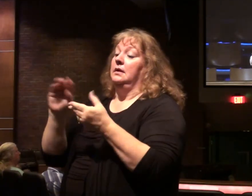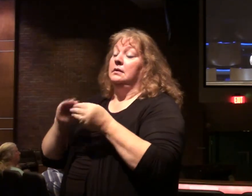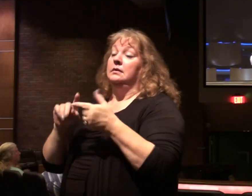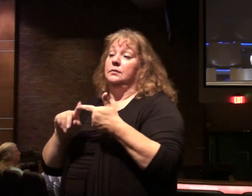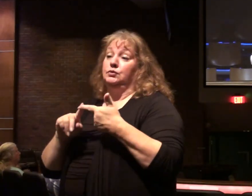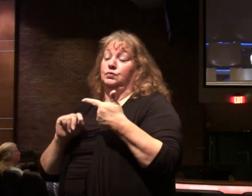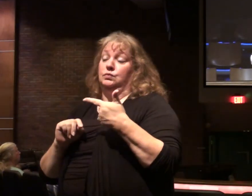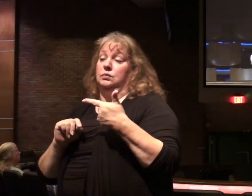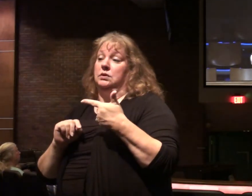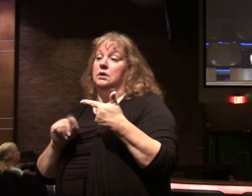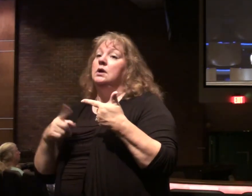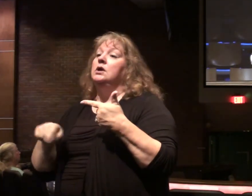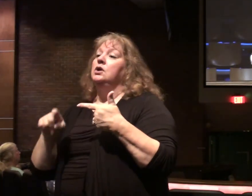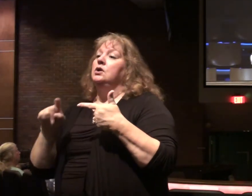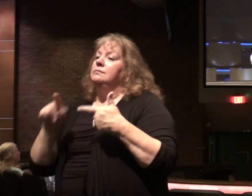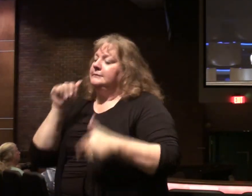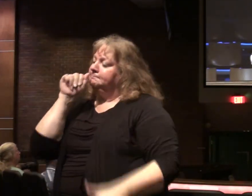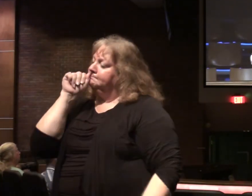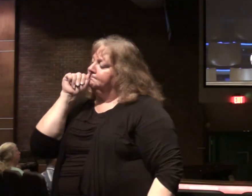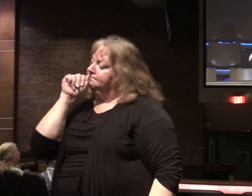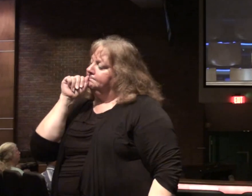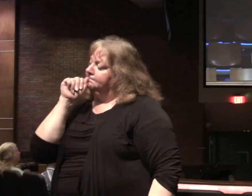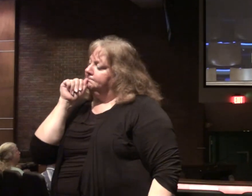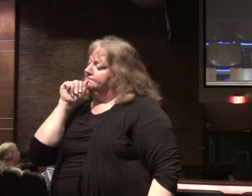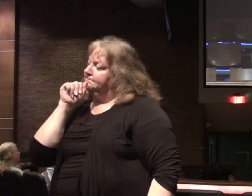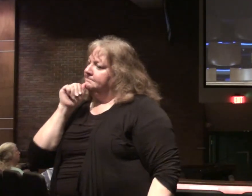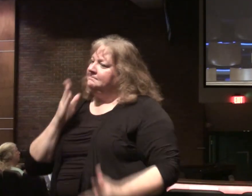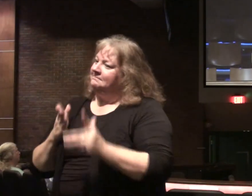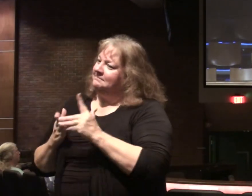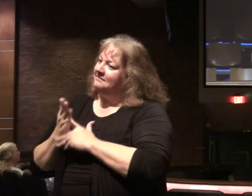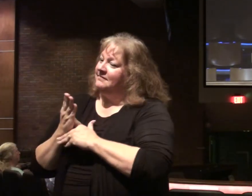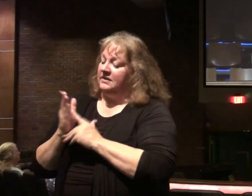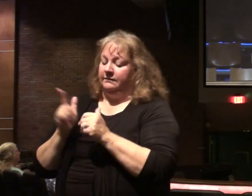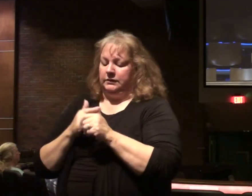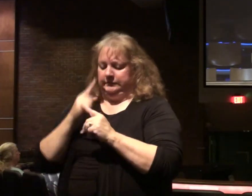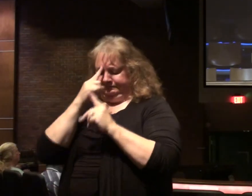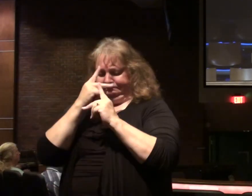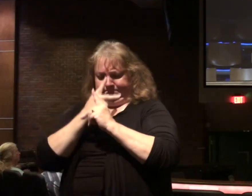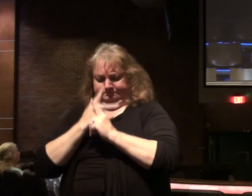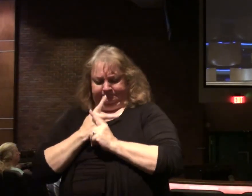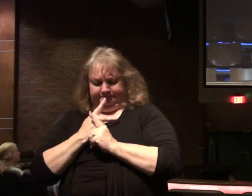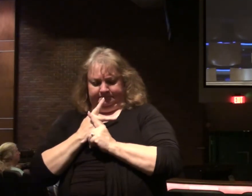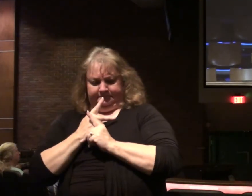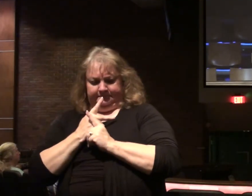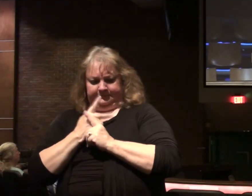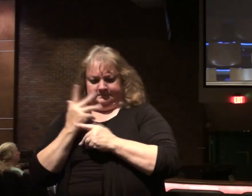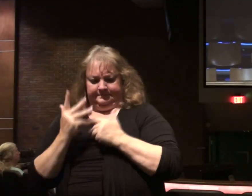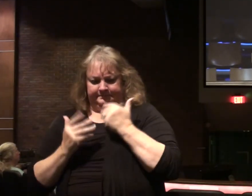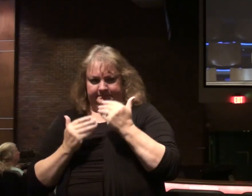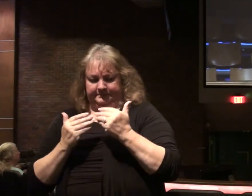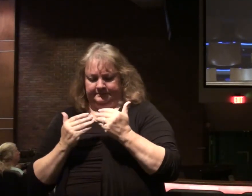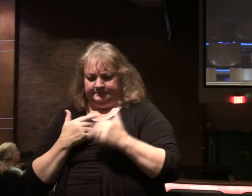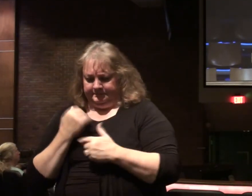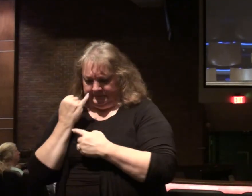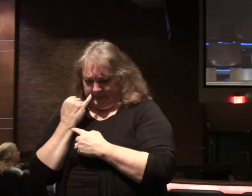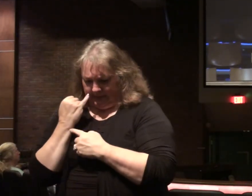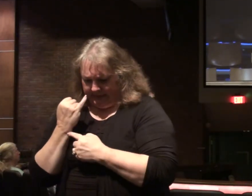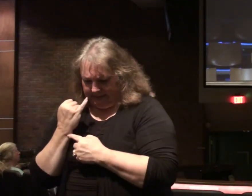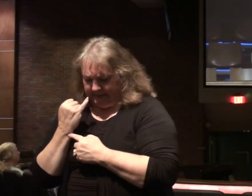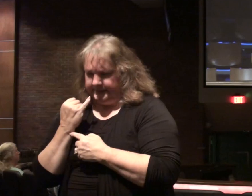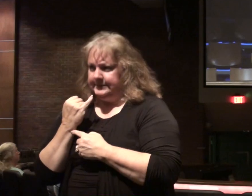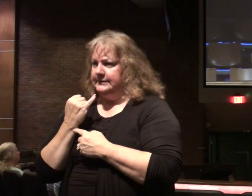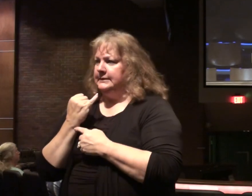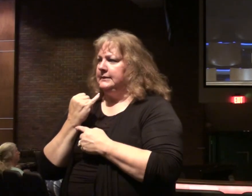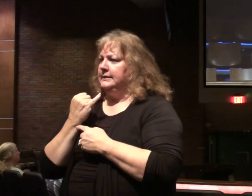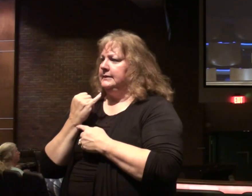Number two, believe or you must persevere. There's an initial counted the cost, but from the present tense, ideas, throughout,